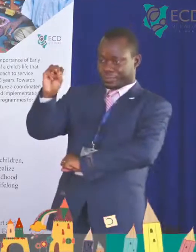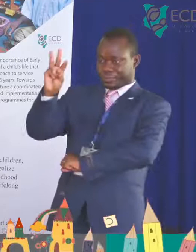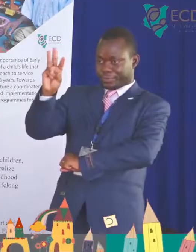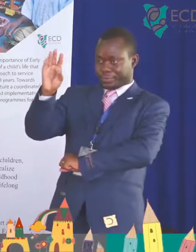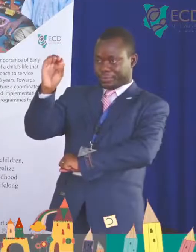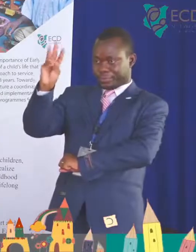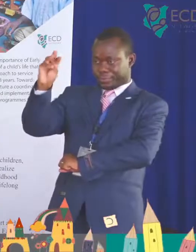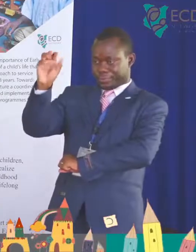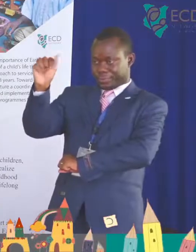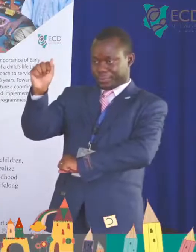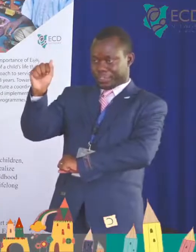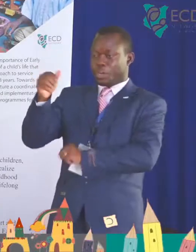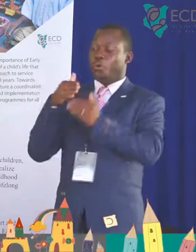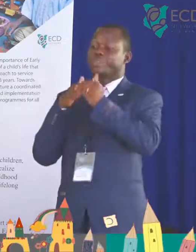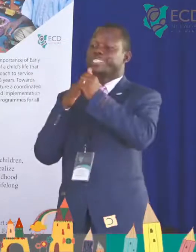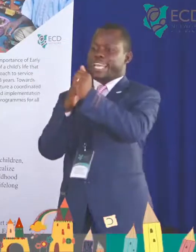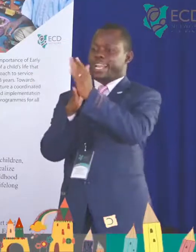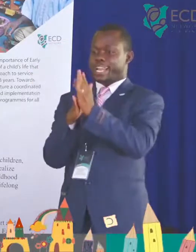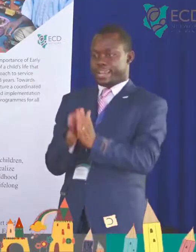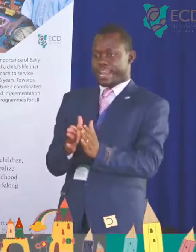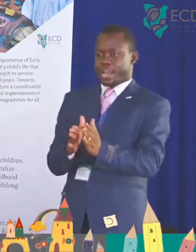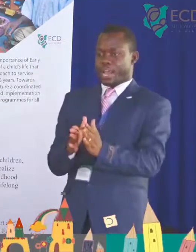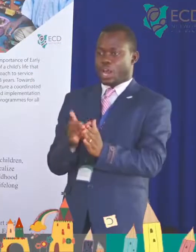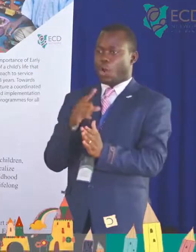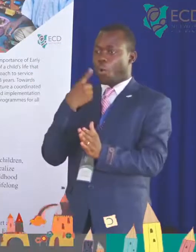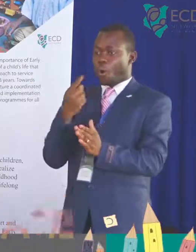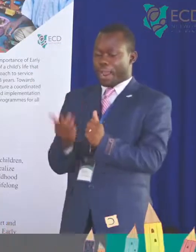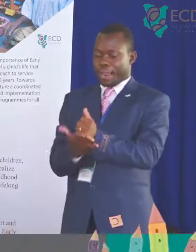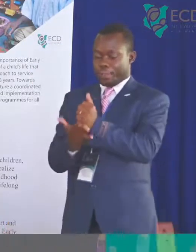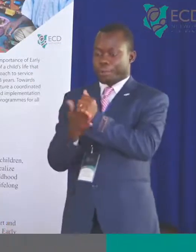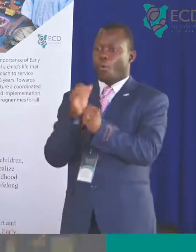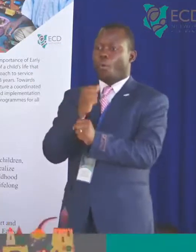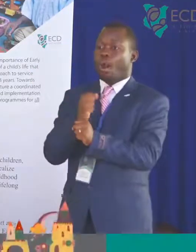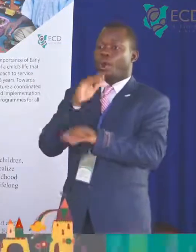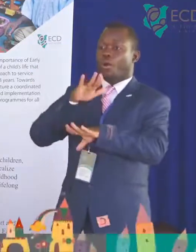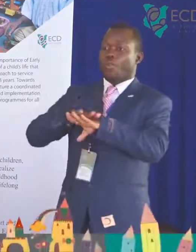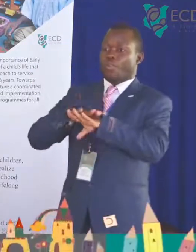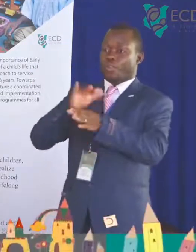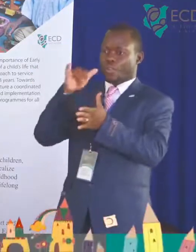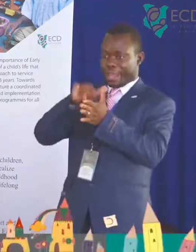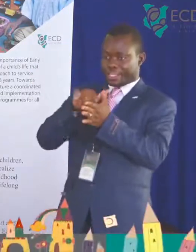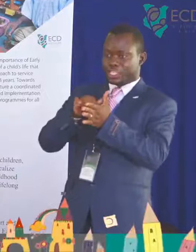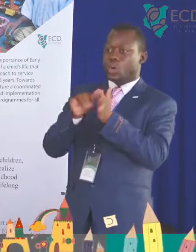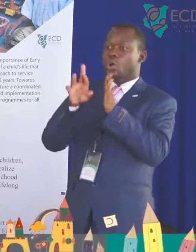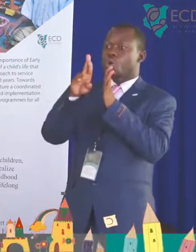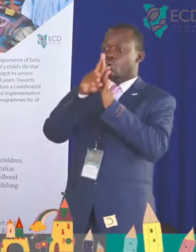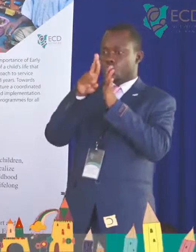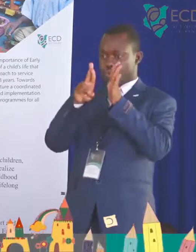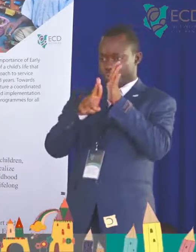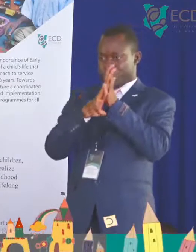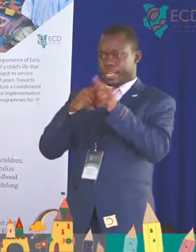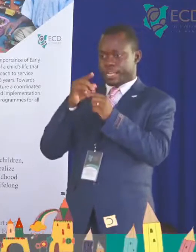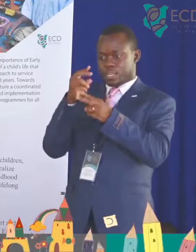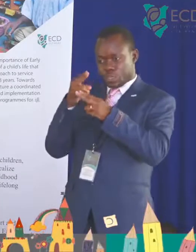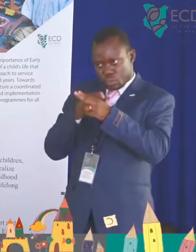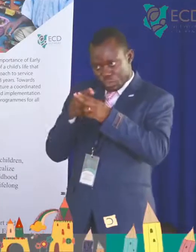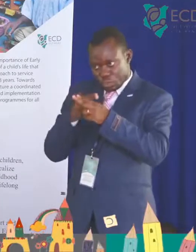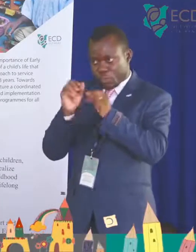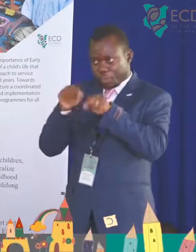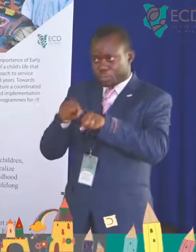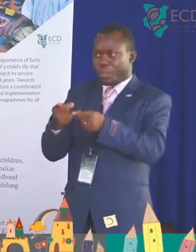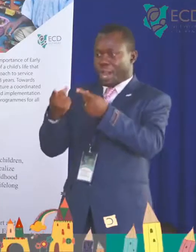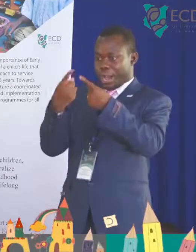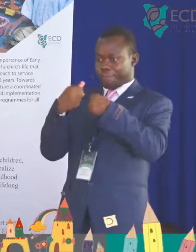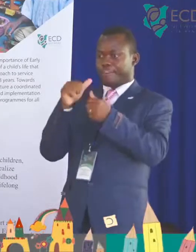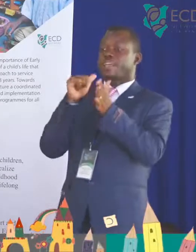that policy. And in the next few weeks, I know that we shall be having the serial draft of